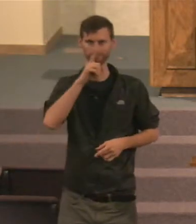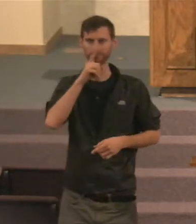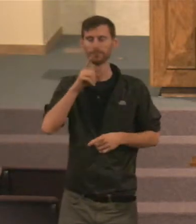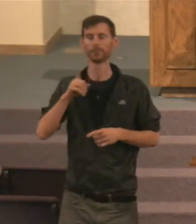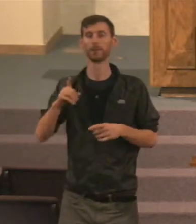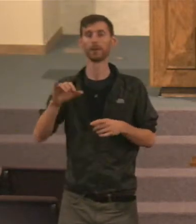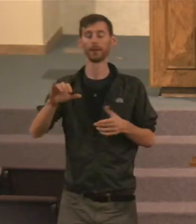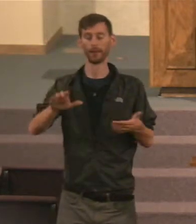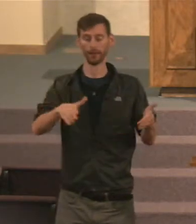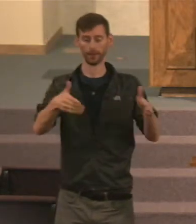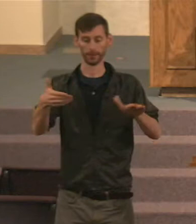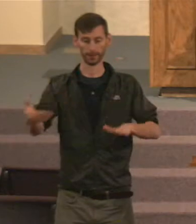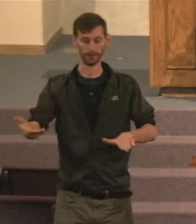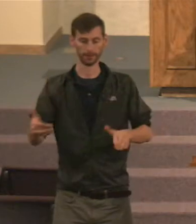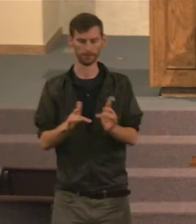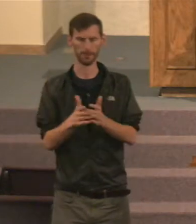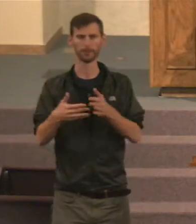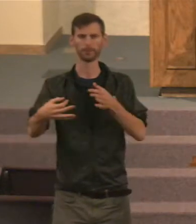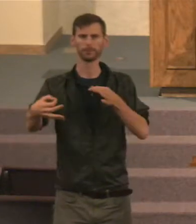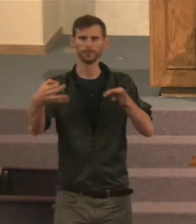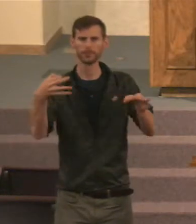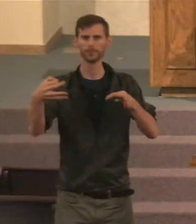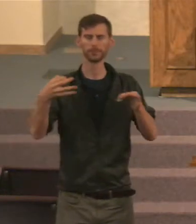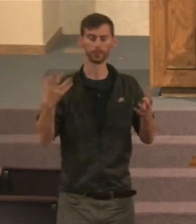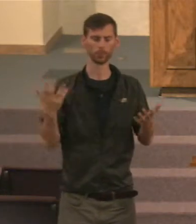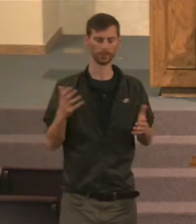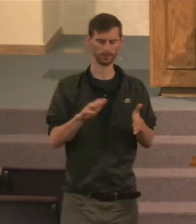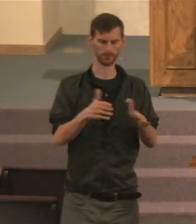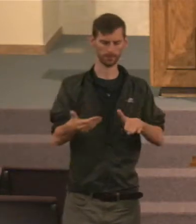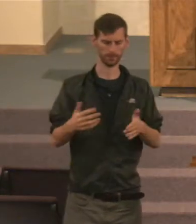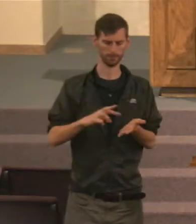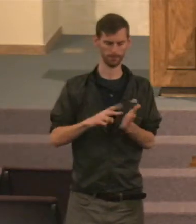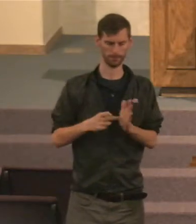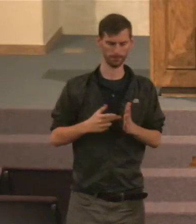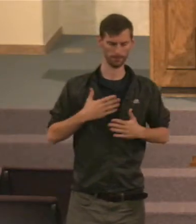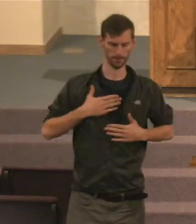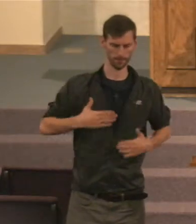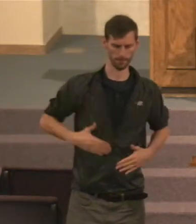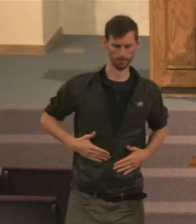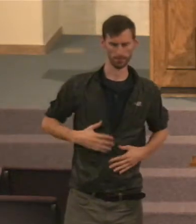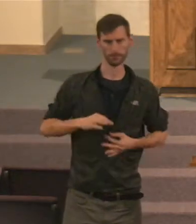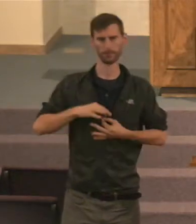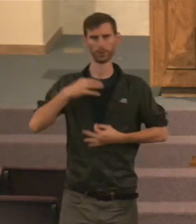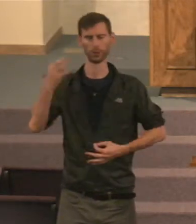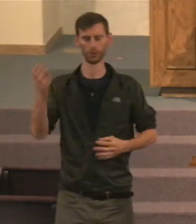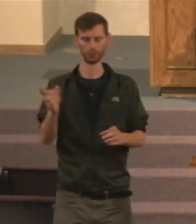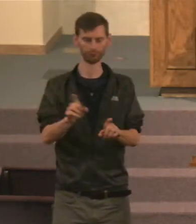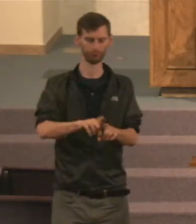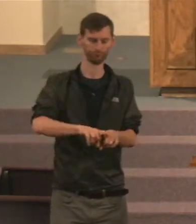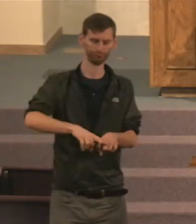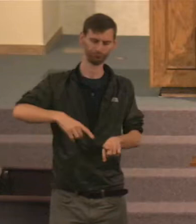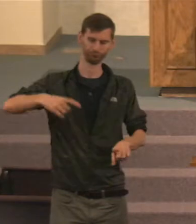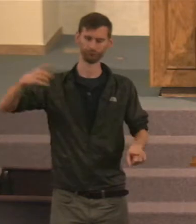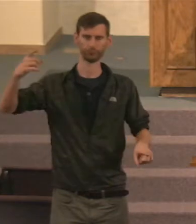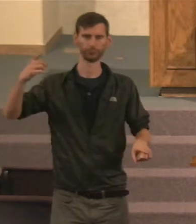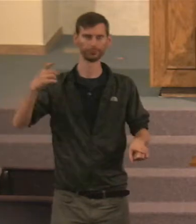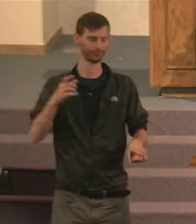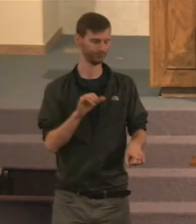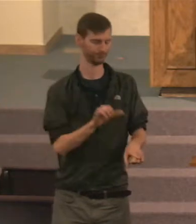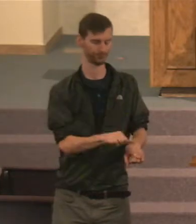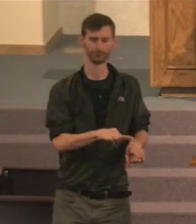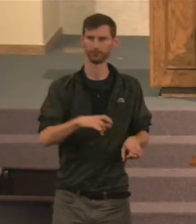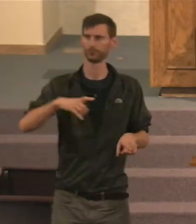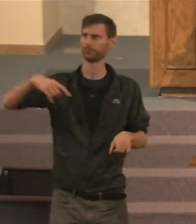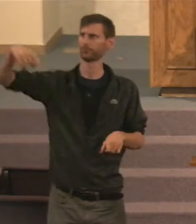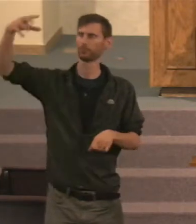a separation of the spirit, From the body, That body will go back to dust, But the spirit is going to go back to God. Now,